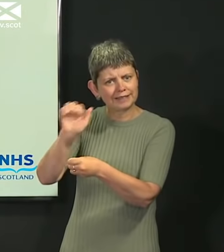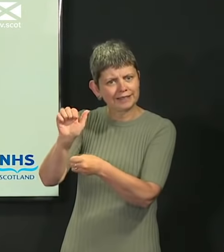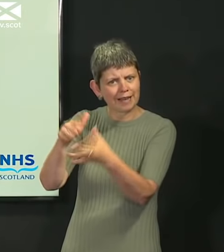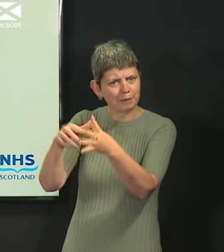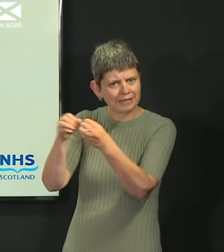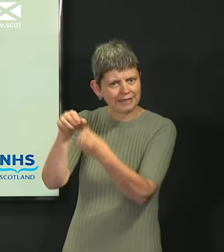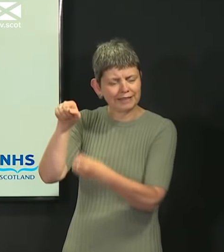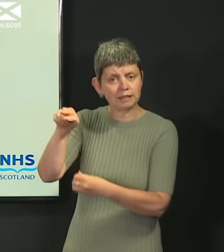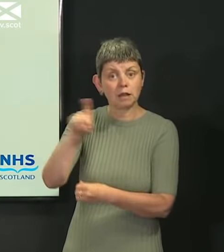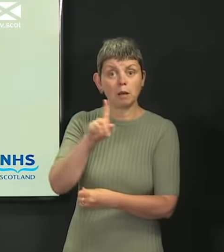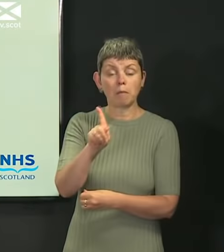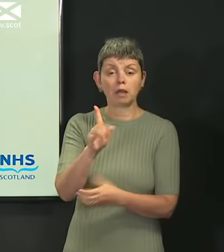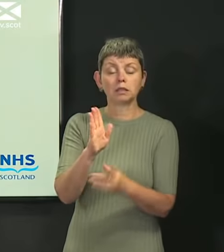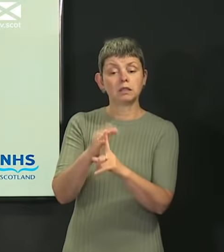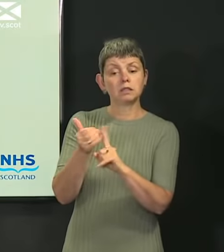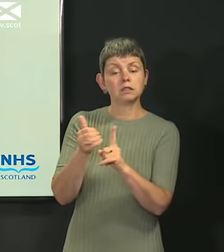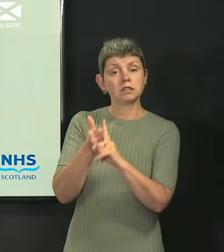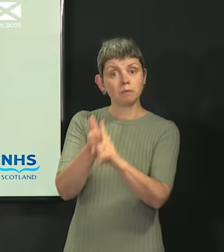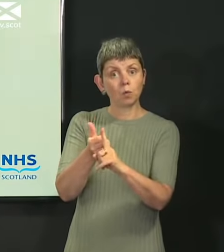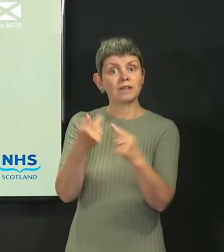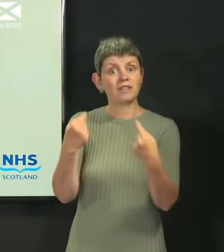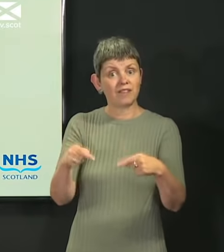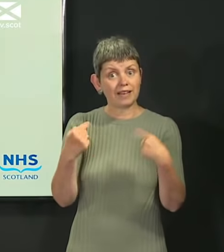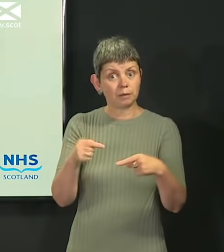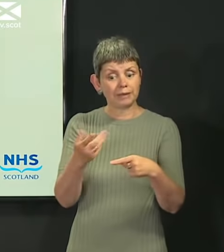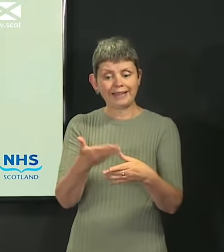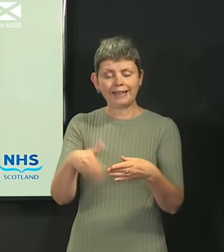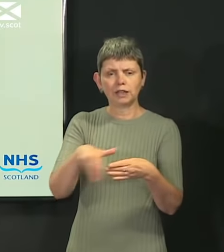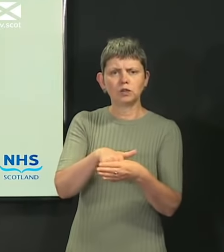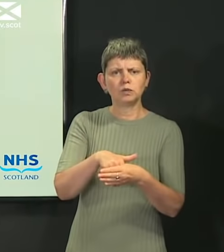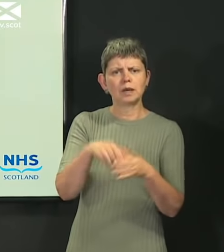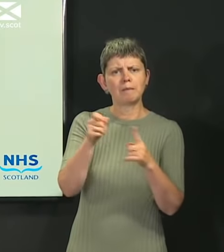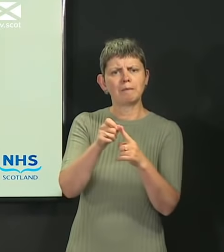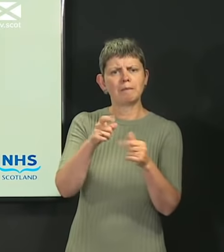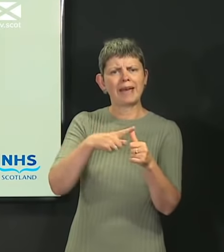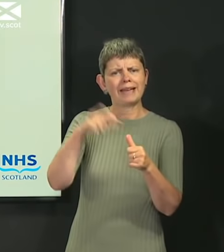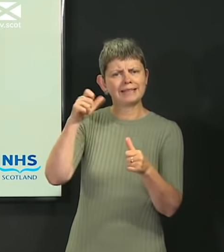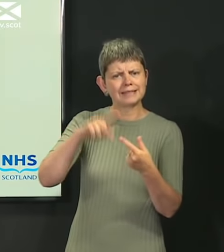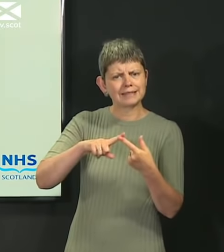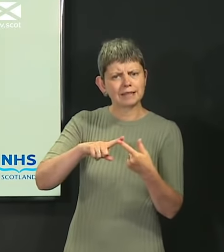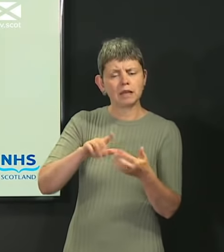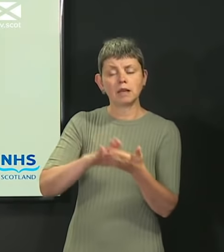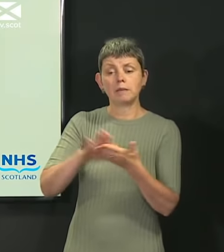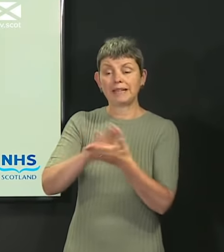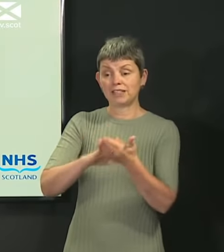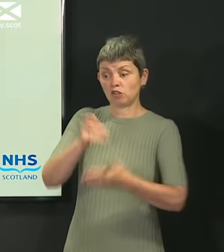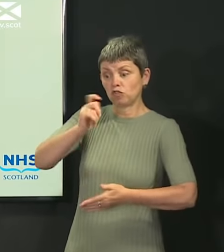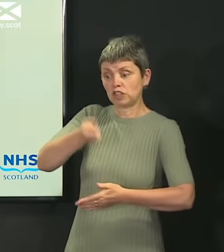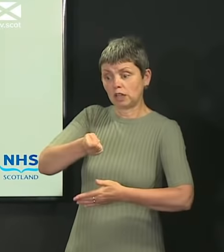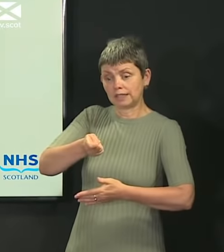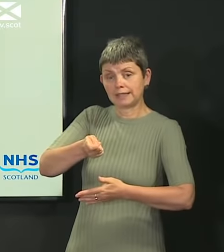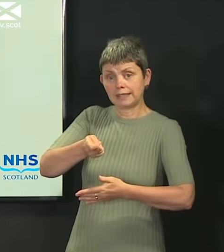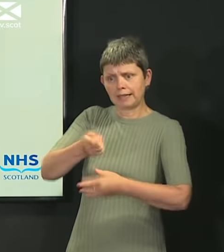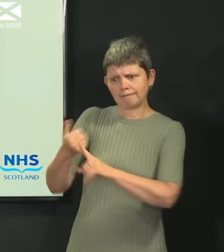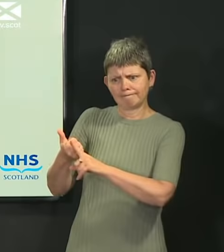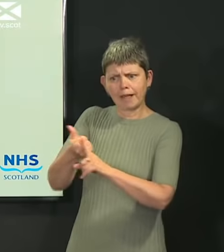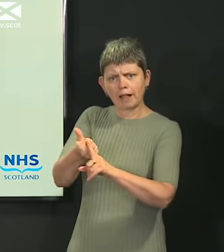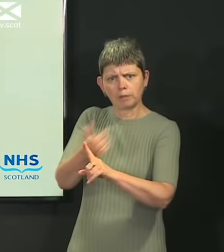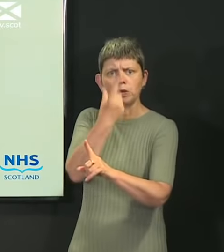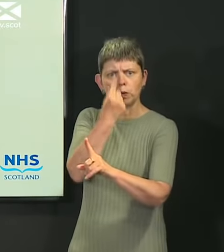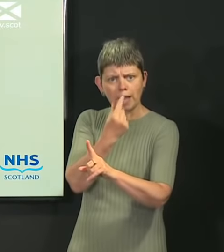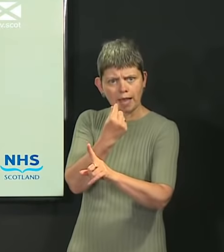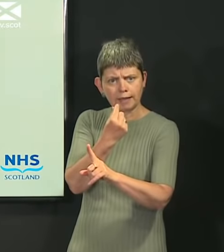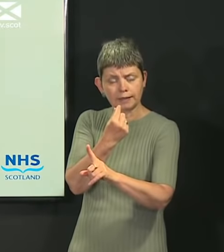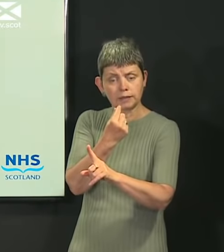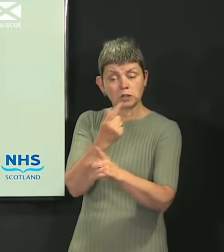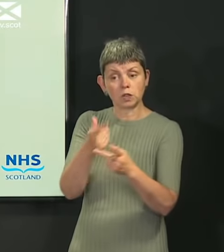the support that's available for people includes what's called PACE, which helps people through redundancies. If people find themselves in